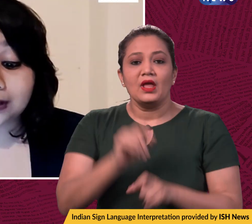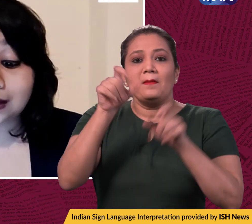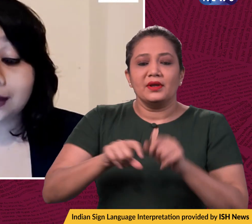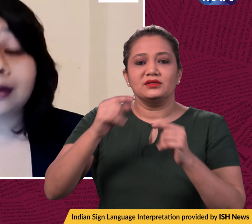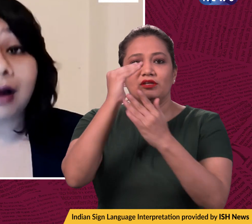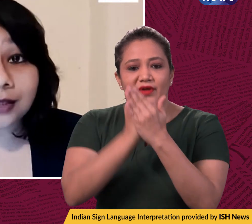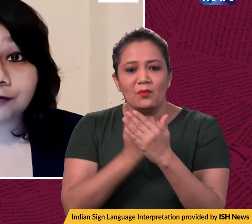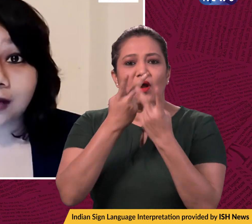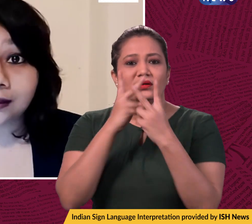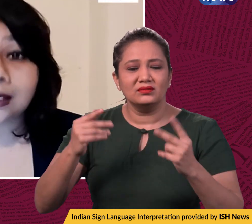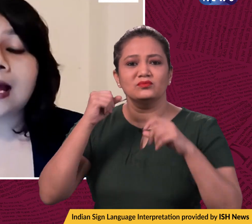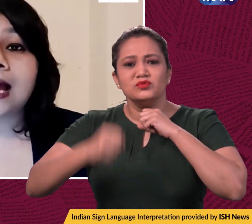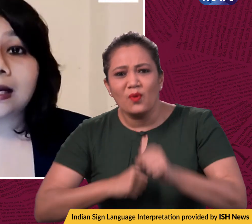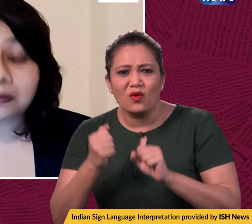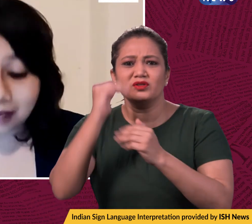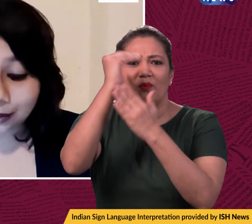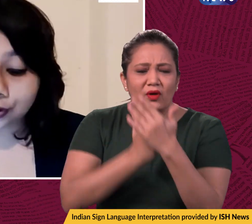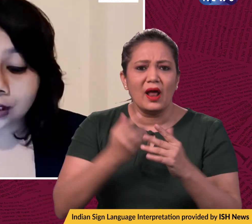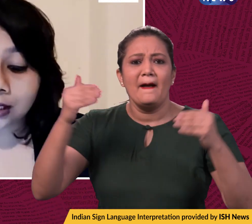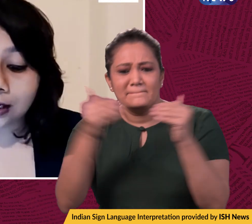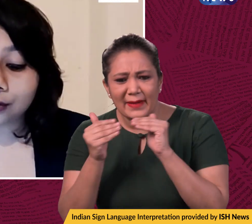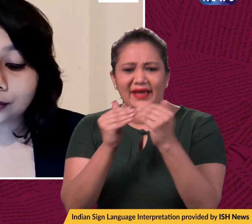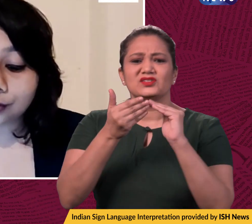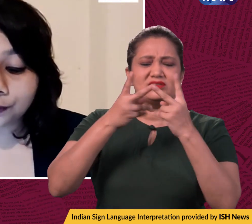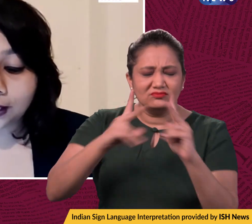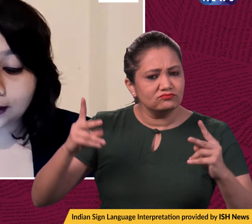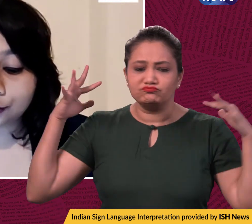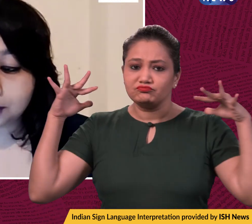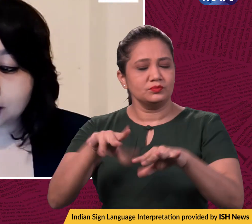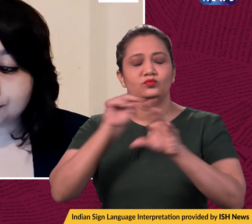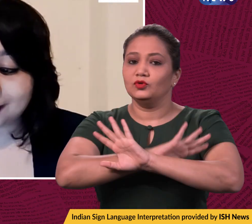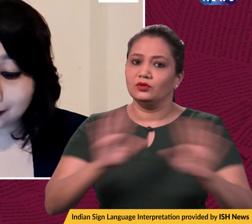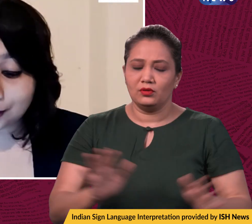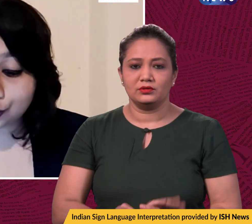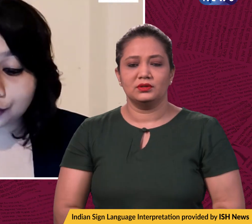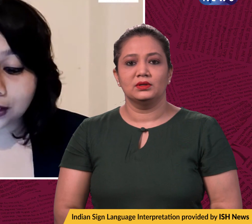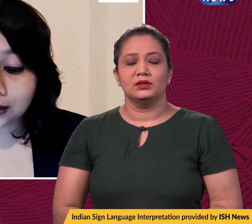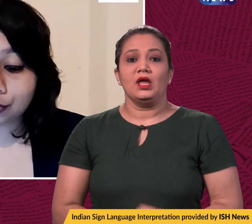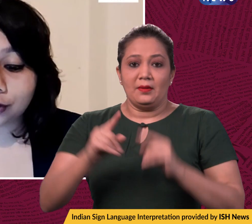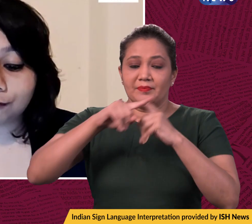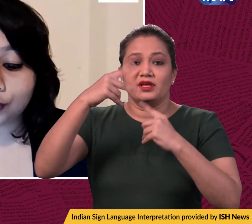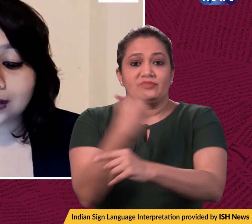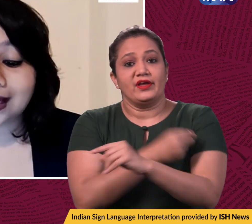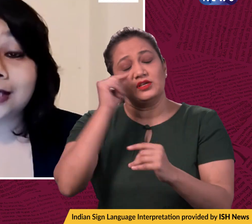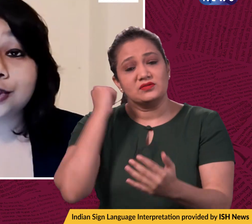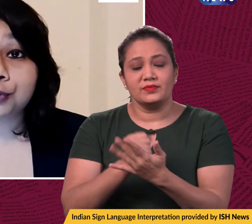attending large events and matches. Now, it's also planning to make vaccinations mandatory for the eligible